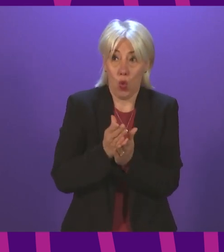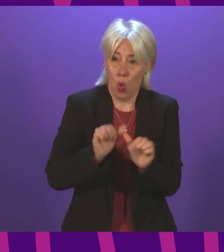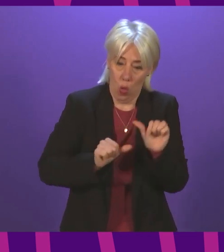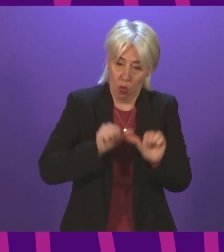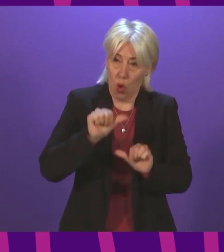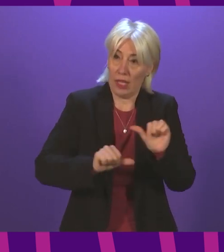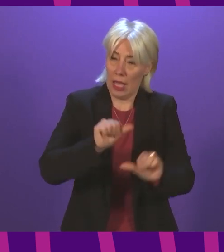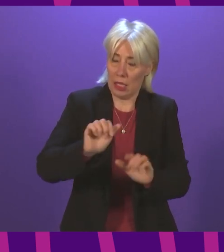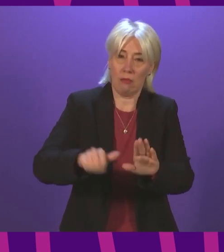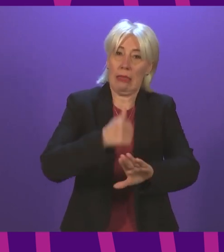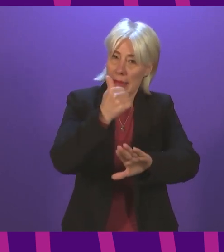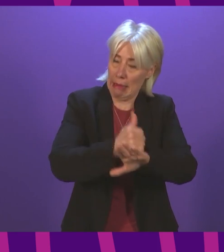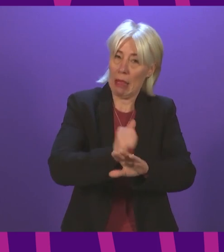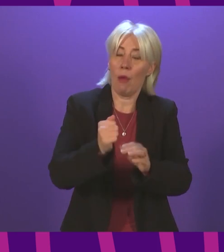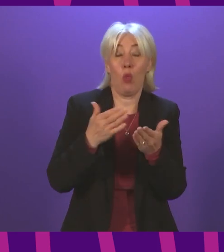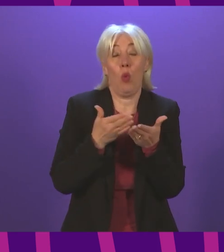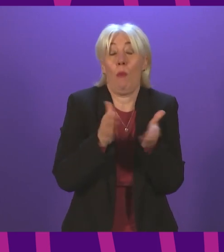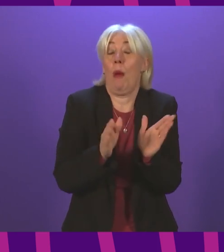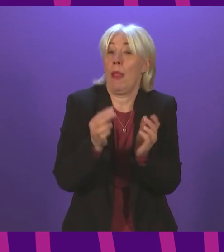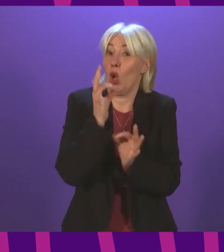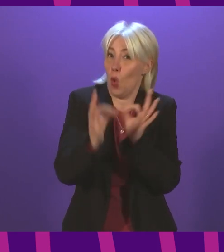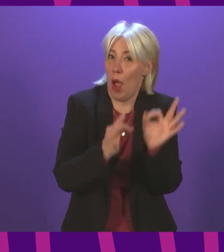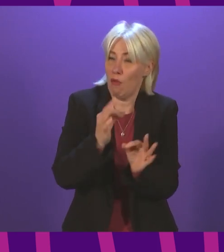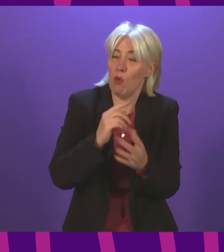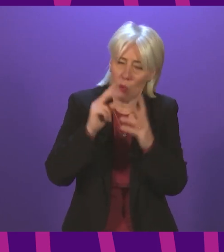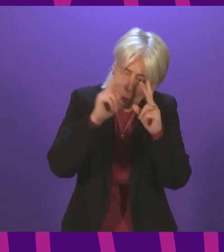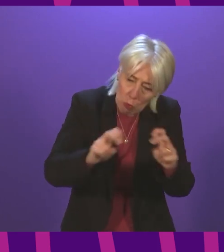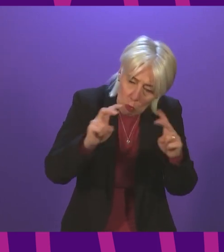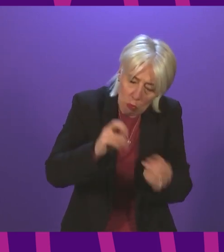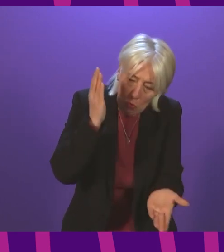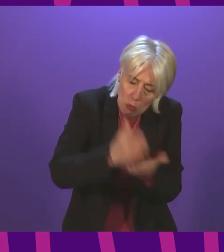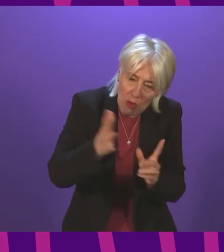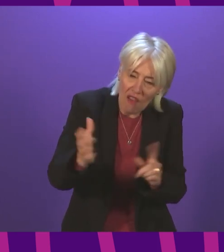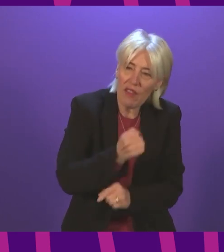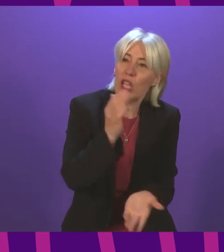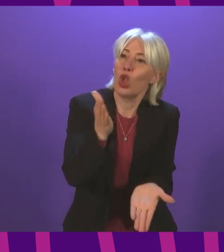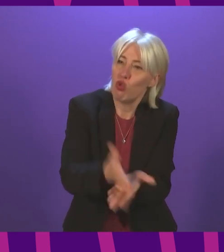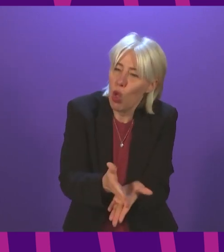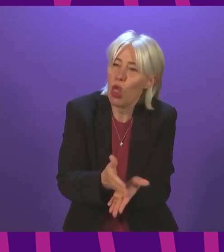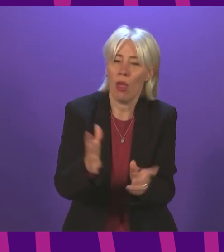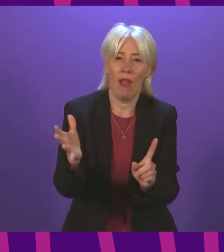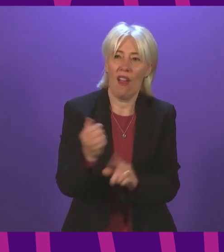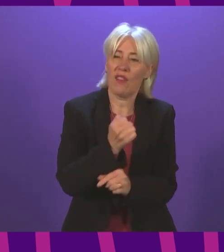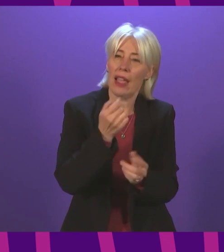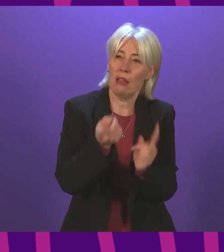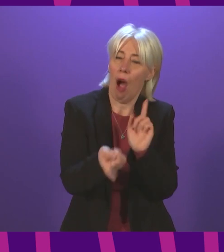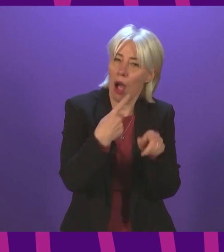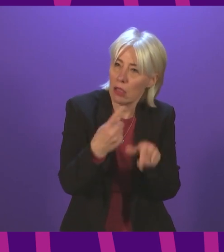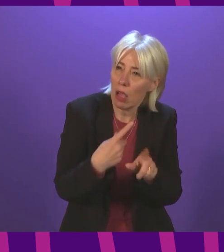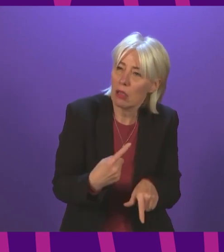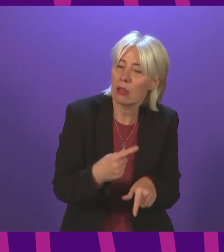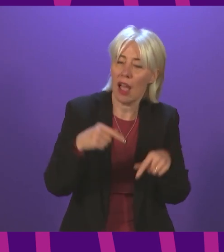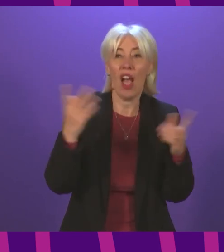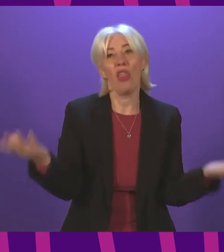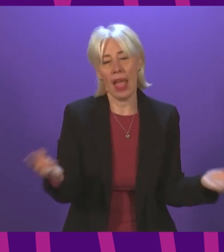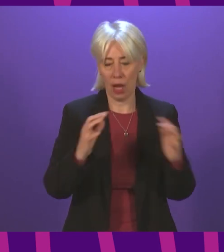we have established in the form of the public inquiry to get to the answers, to get to the truth. then all of us, as a parliament of course, will have